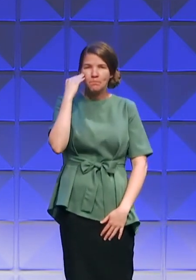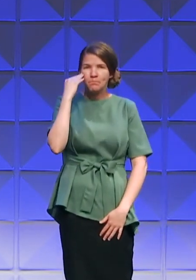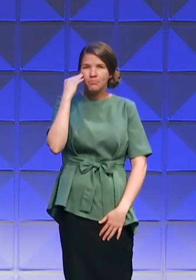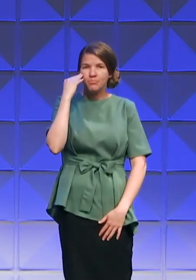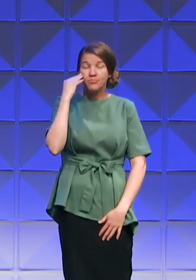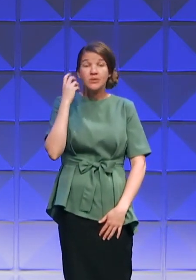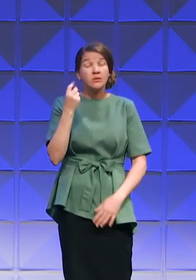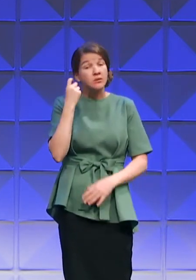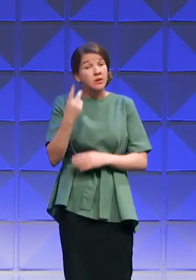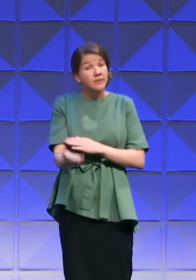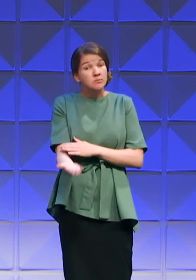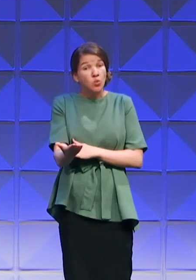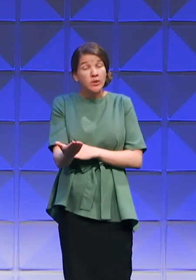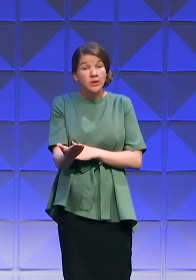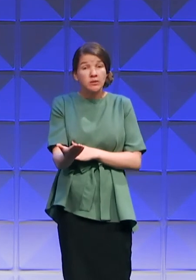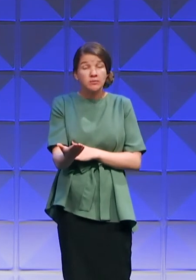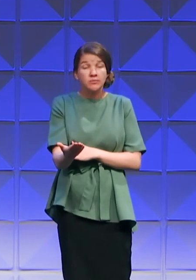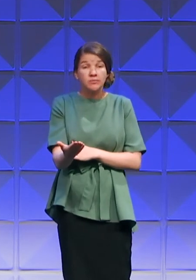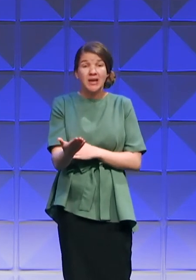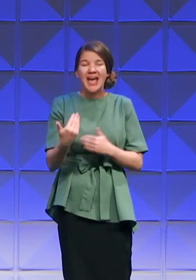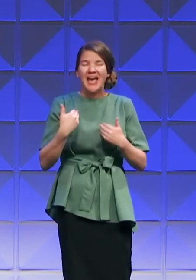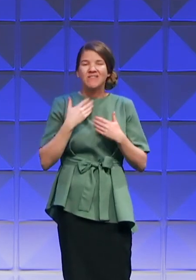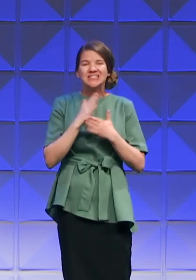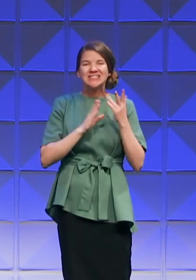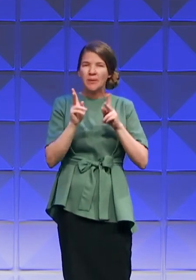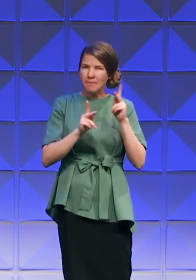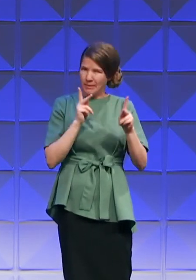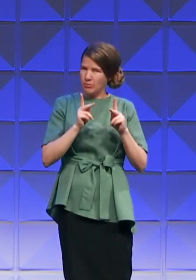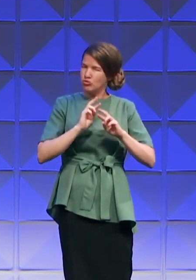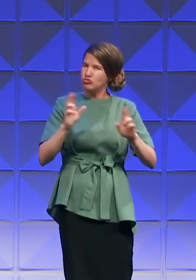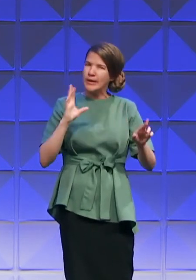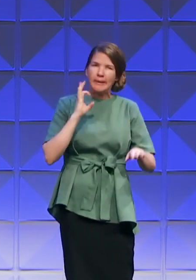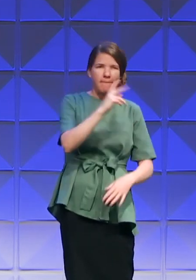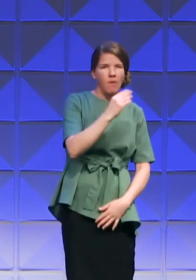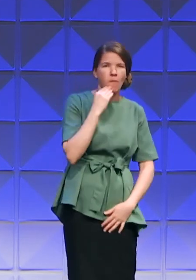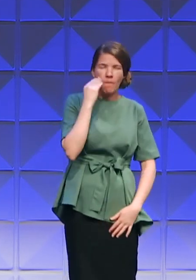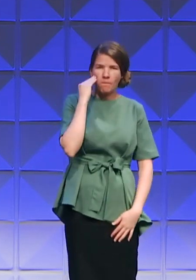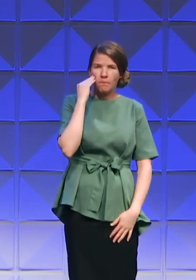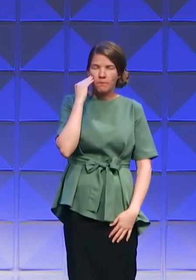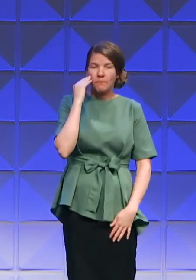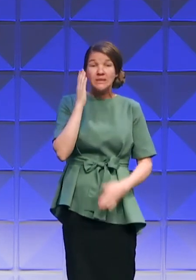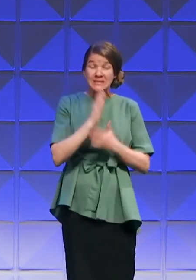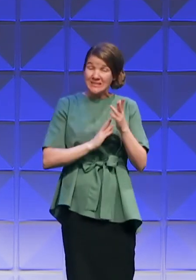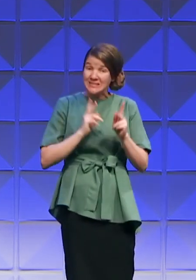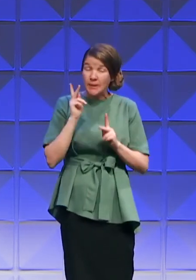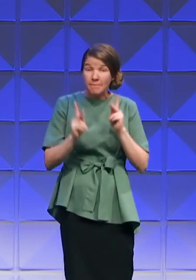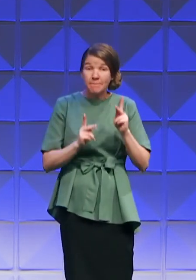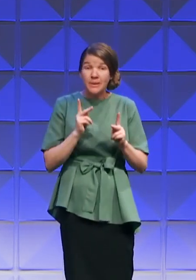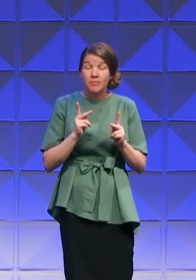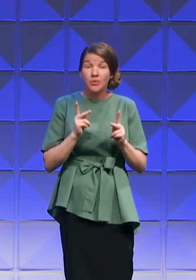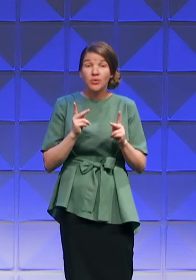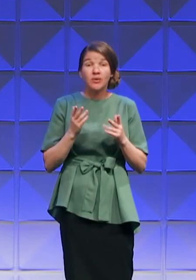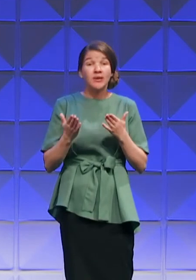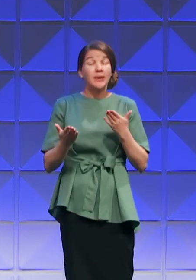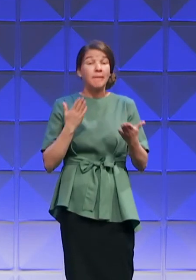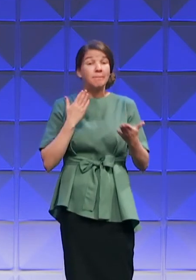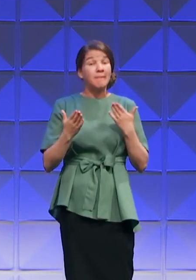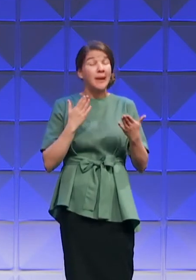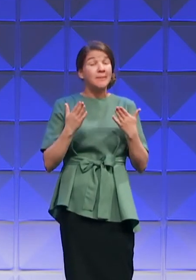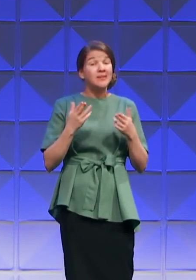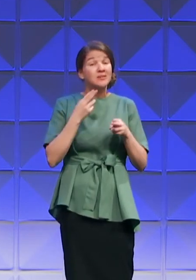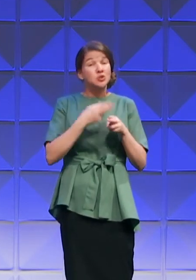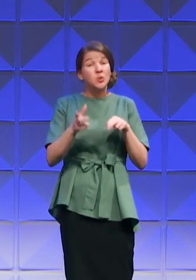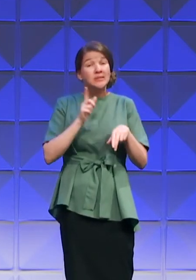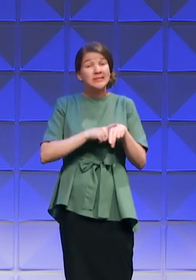This morning, there's some people headed home. There's some people who may have taken a day journey or